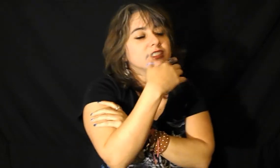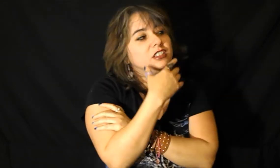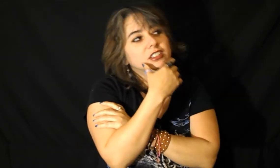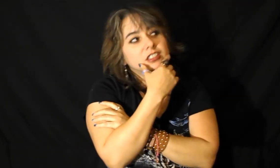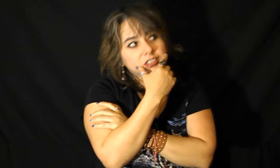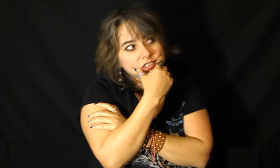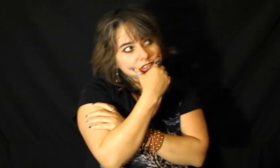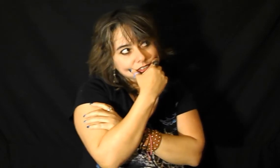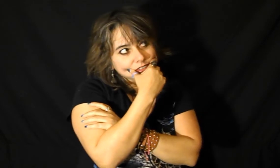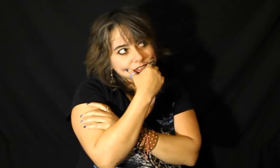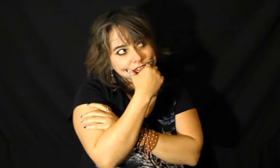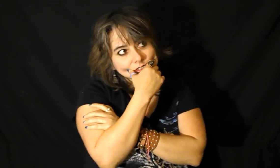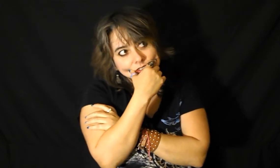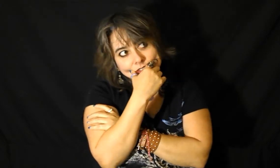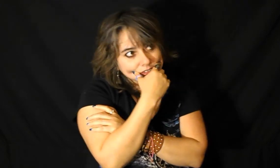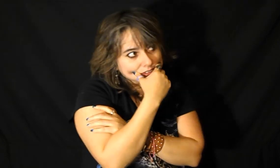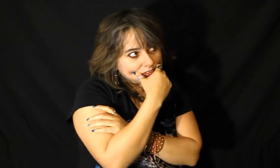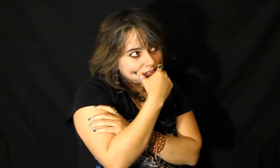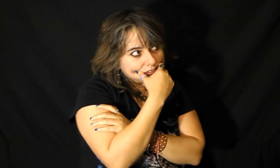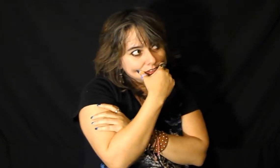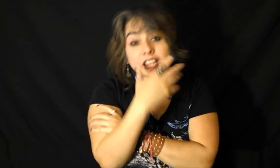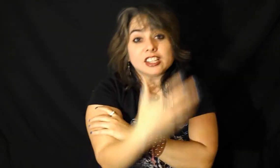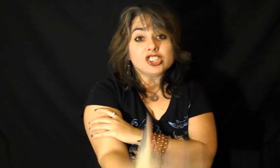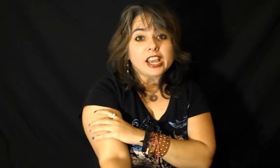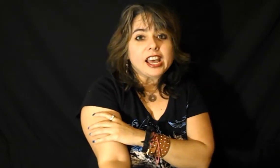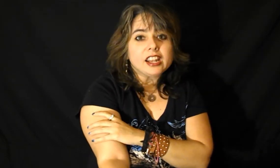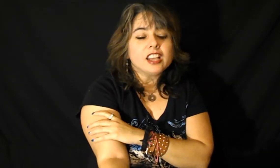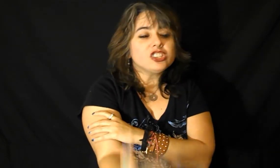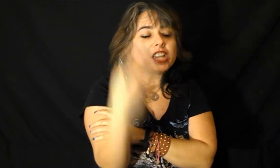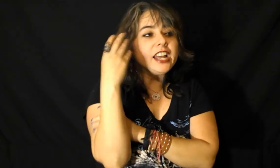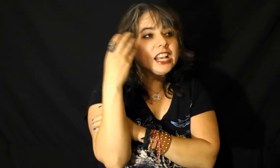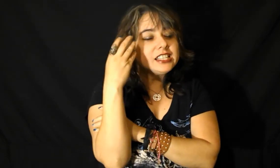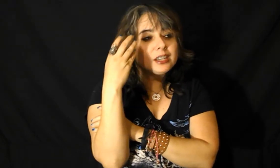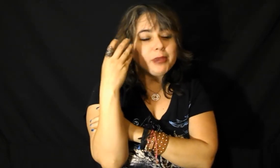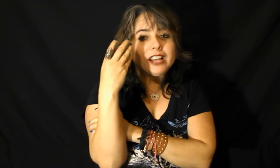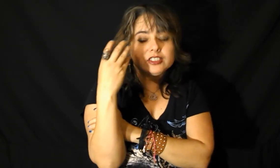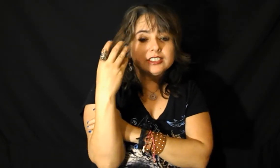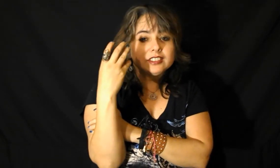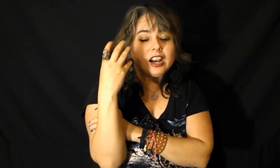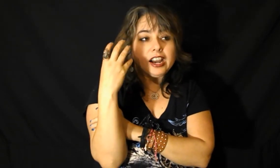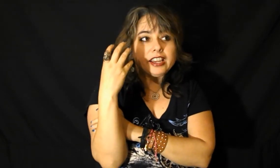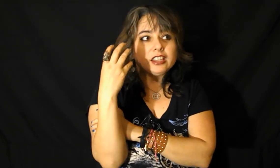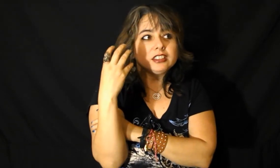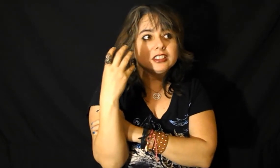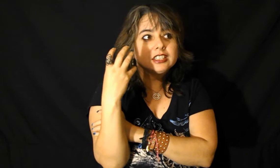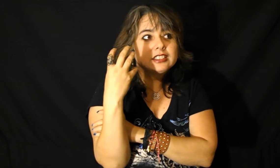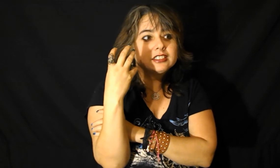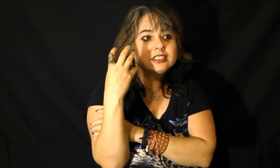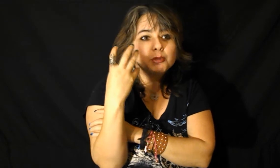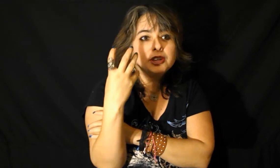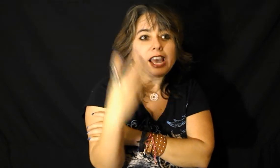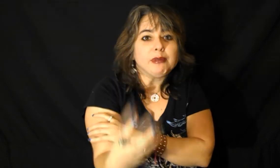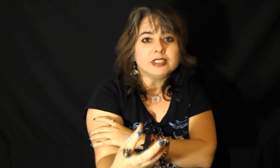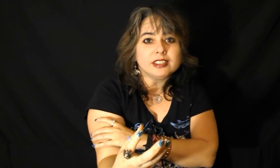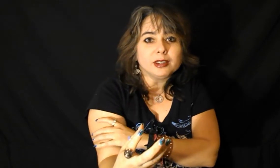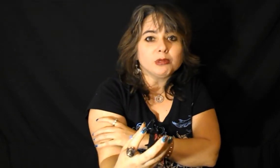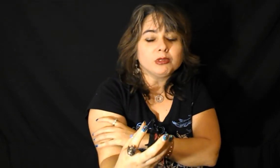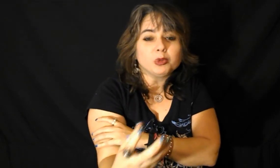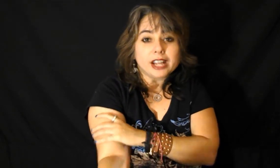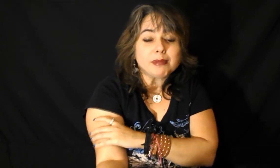and then Chad Chad has like a patch on his eye it looks like something happened to him what